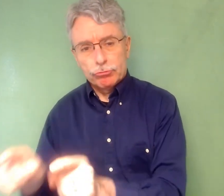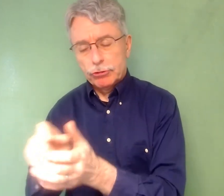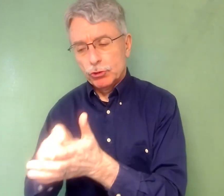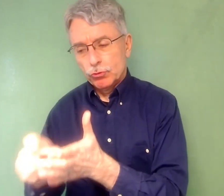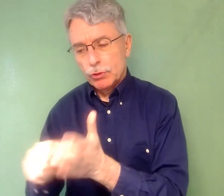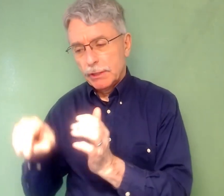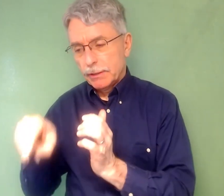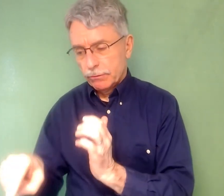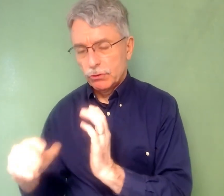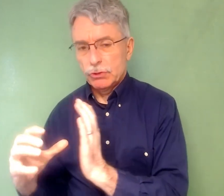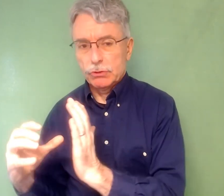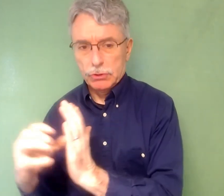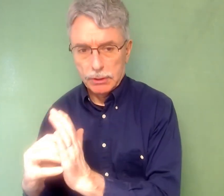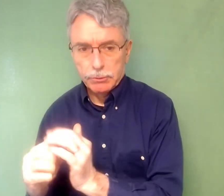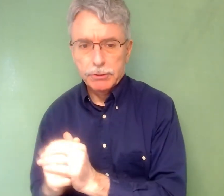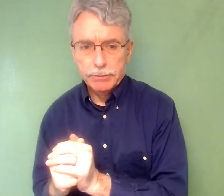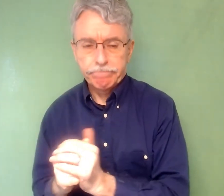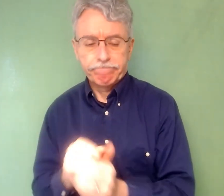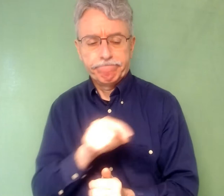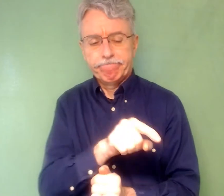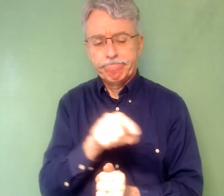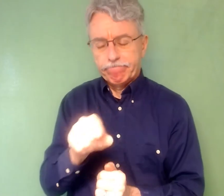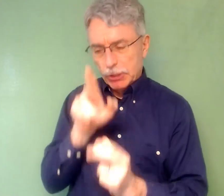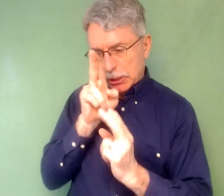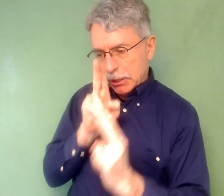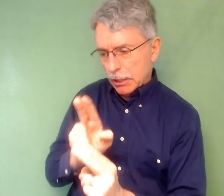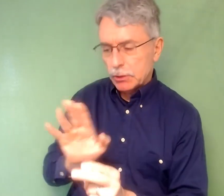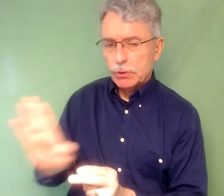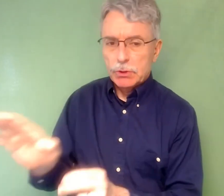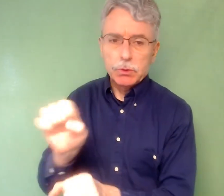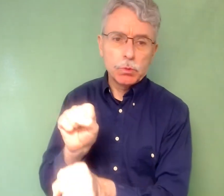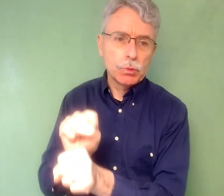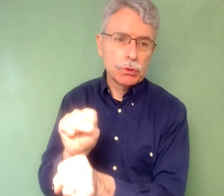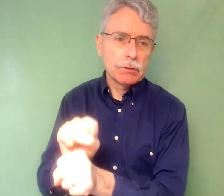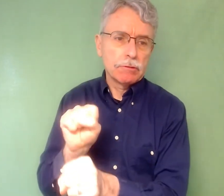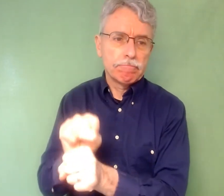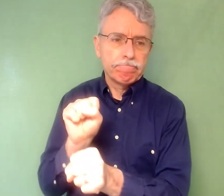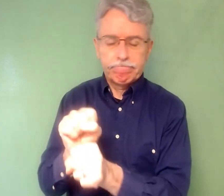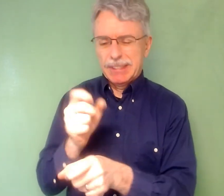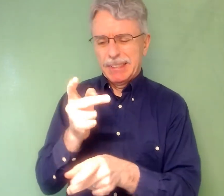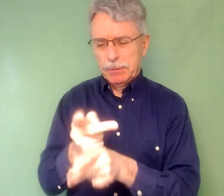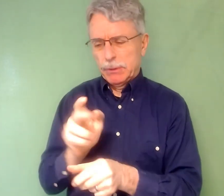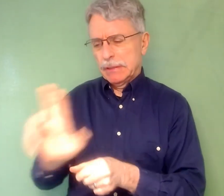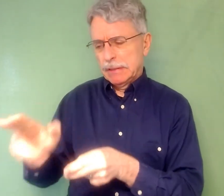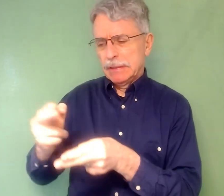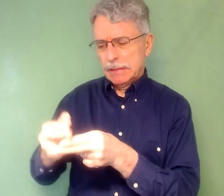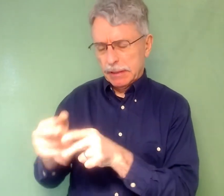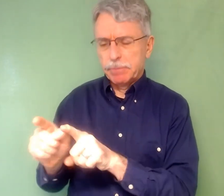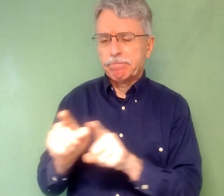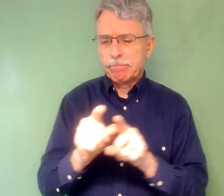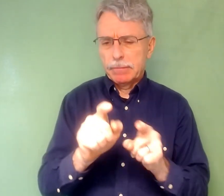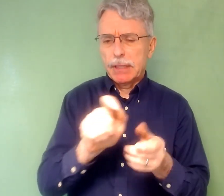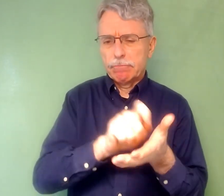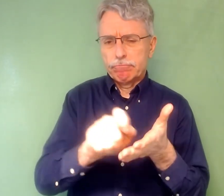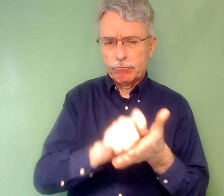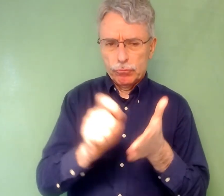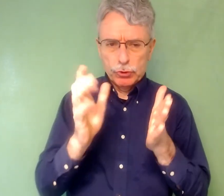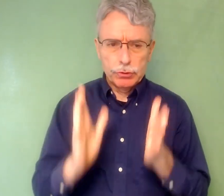elements of being deaf. They remind the reader that there are many dimensions in multiple minority membership. The authors